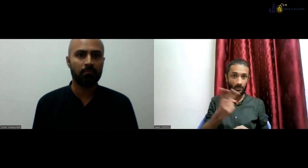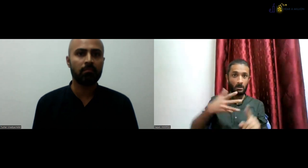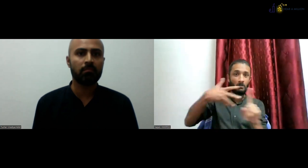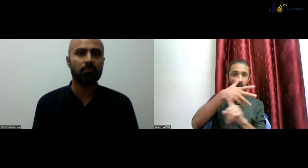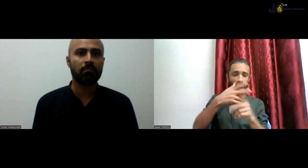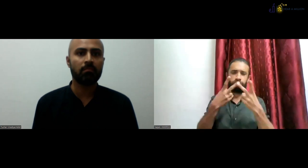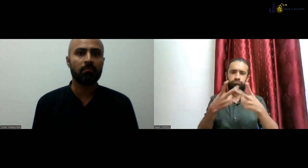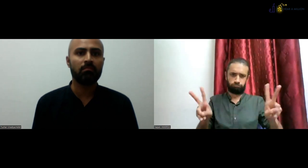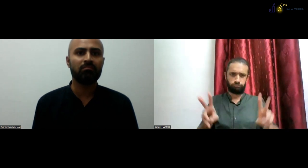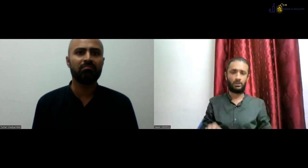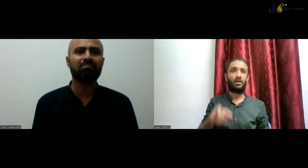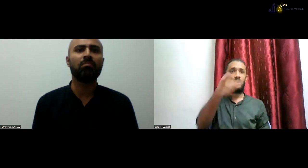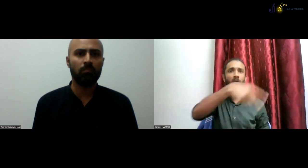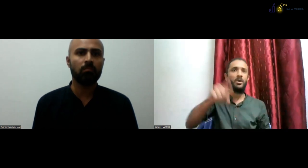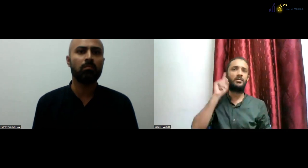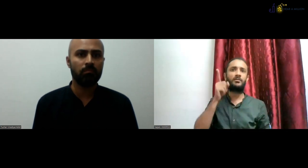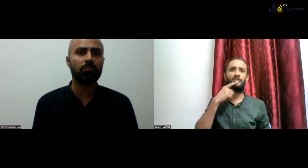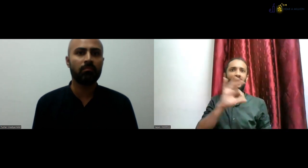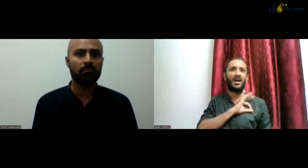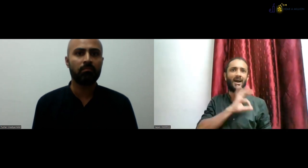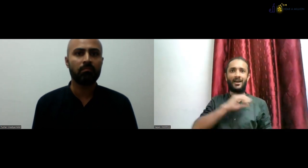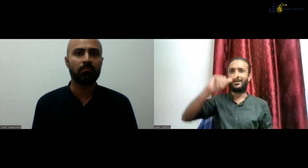you become a teacher of the deaf students in various subjects.